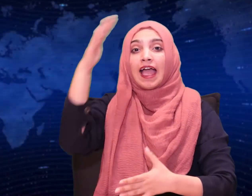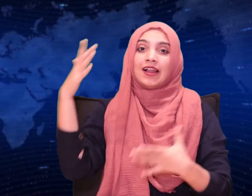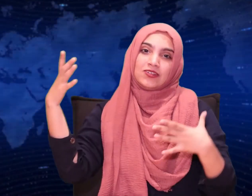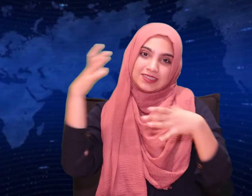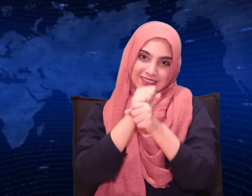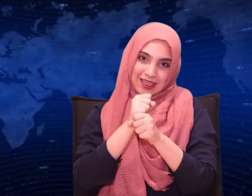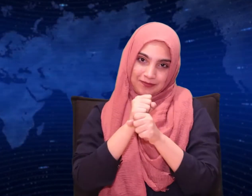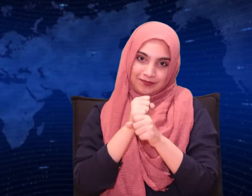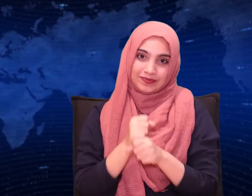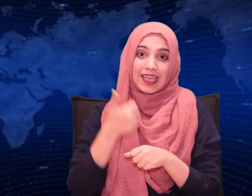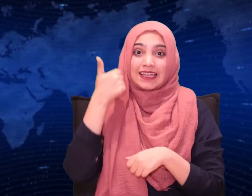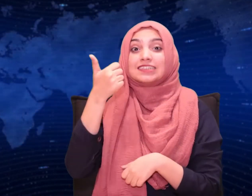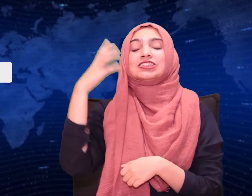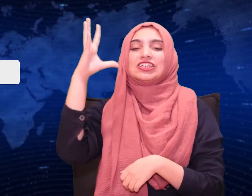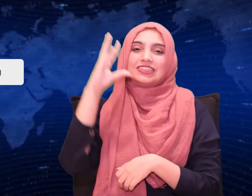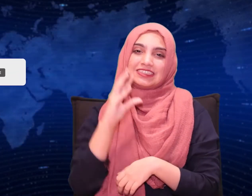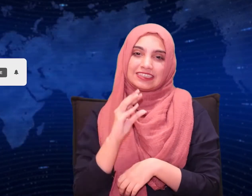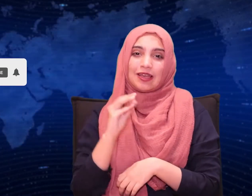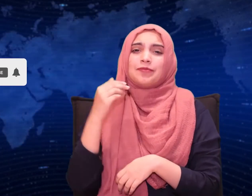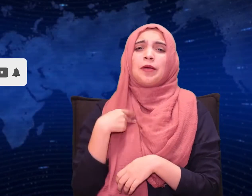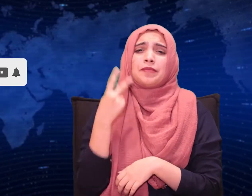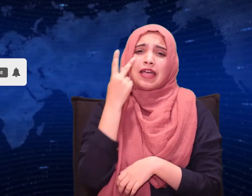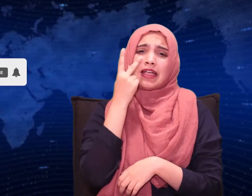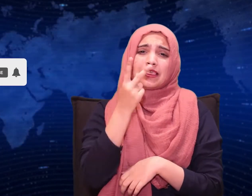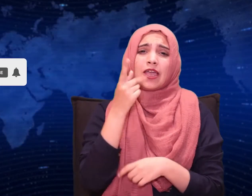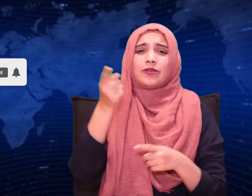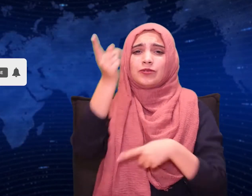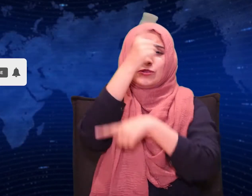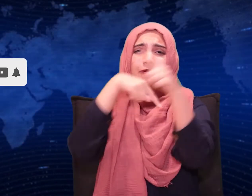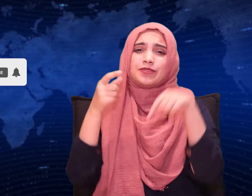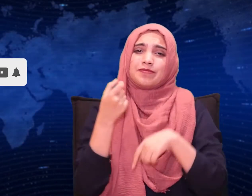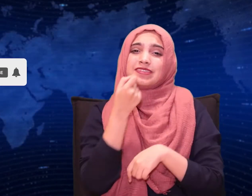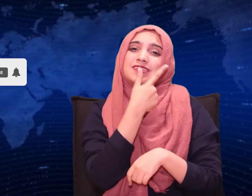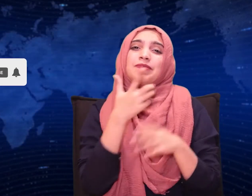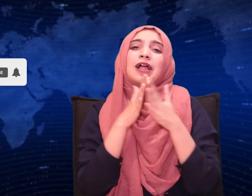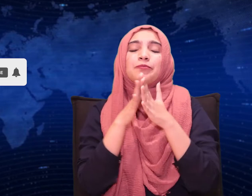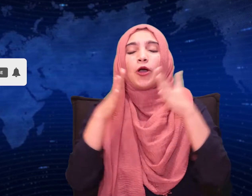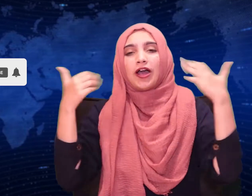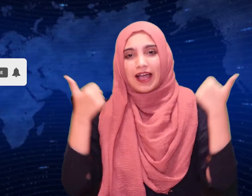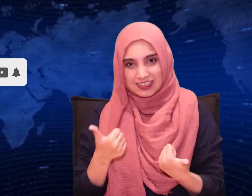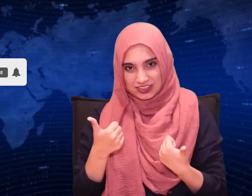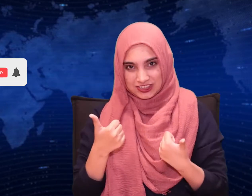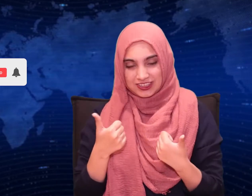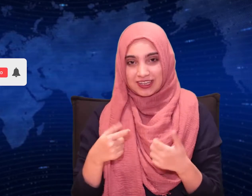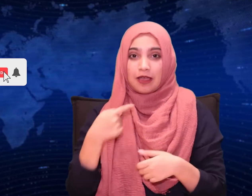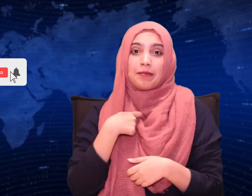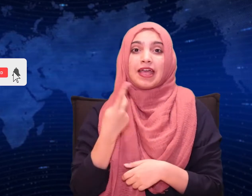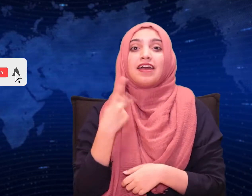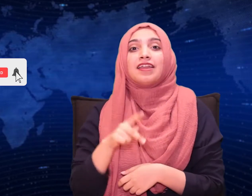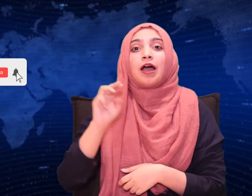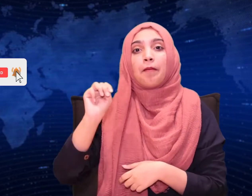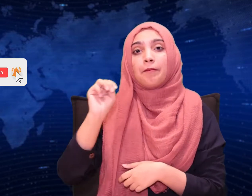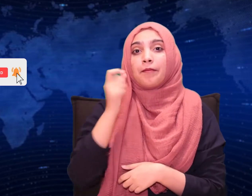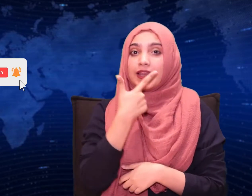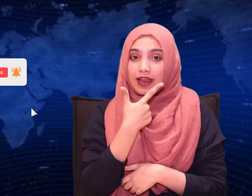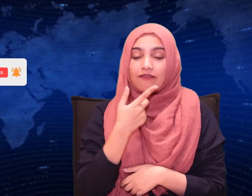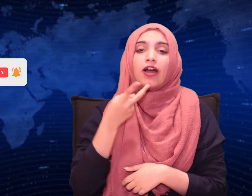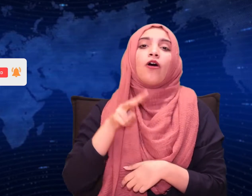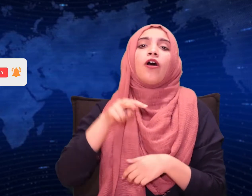Hello everyone, good evening. So good to see your smiling faces. This is Minerva and